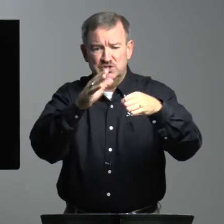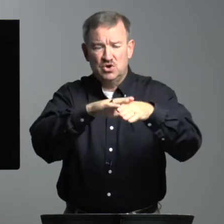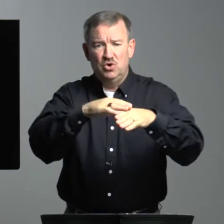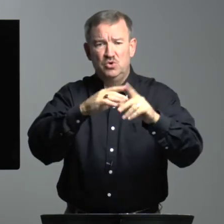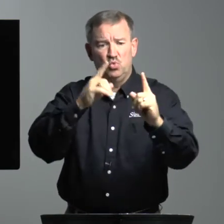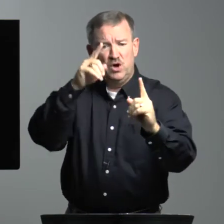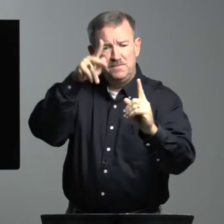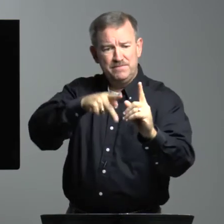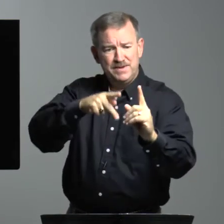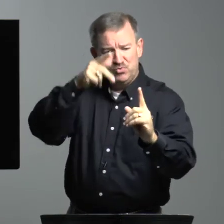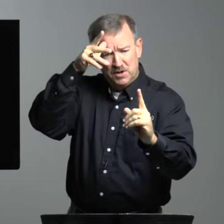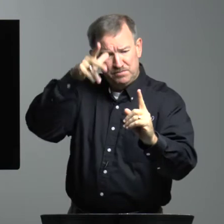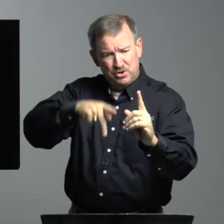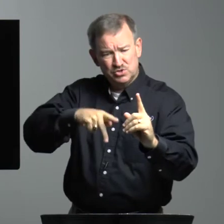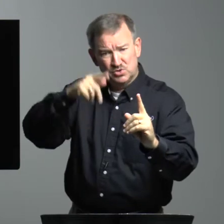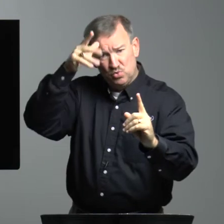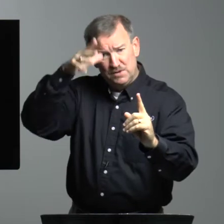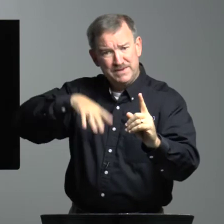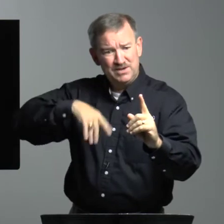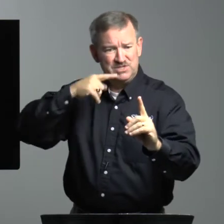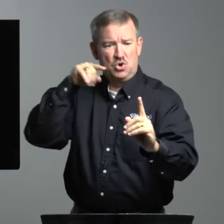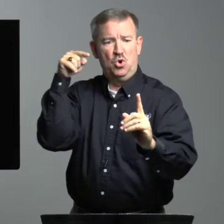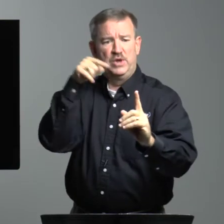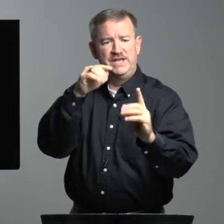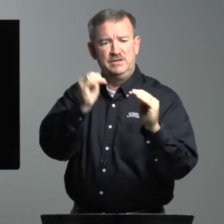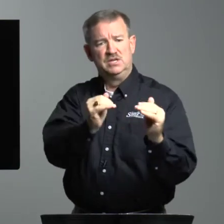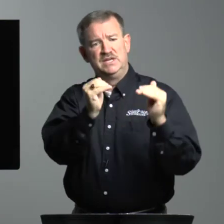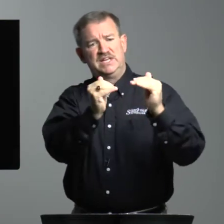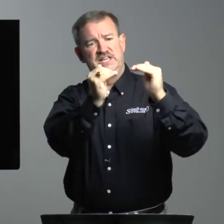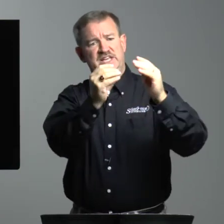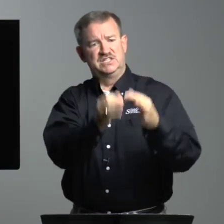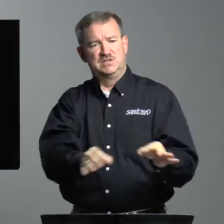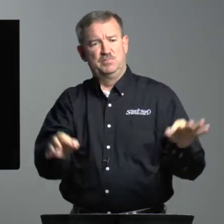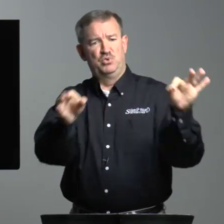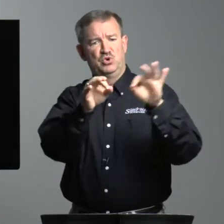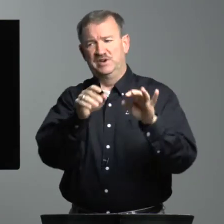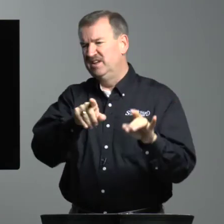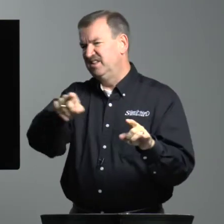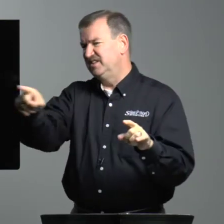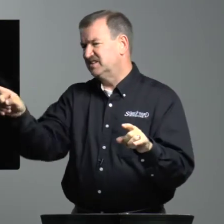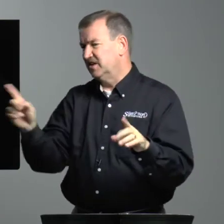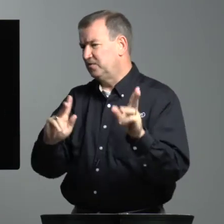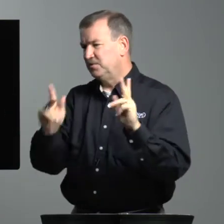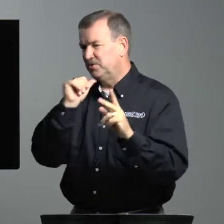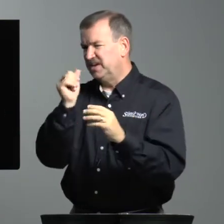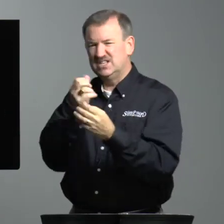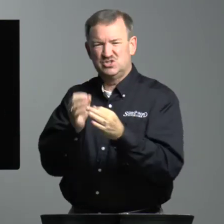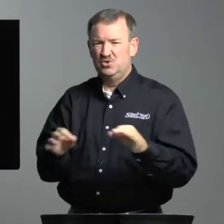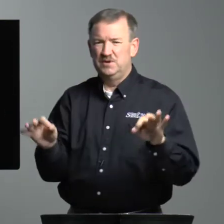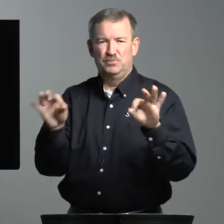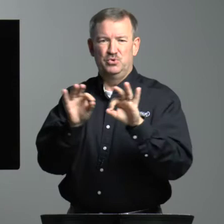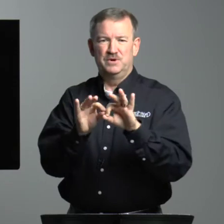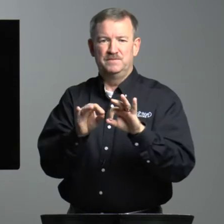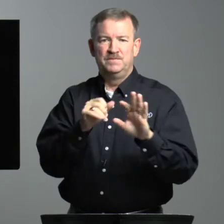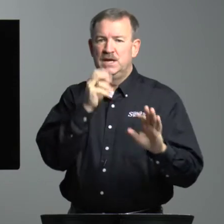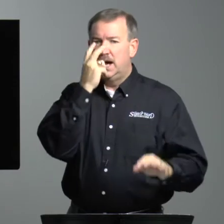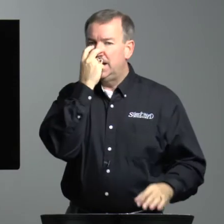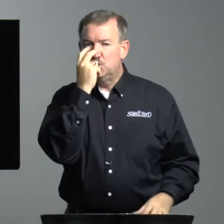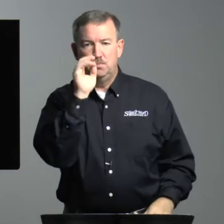on one, one person, one man. say, oh, he, he is important. These other people are not so important. I don't